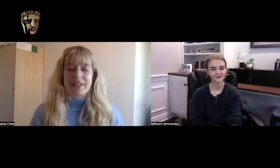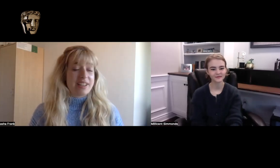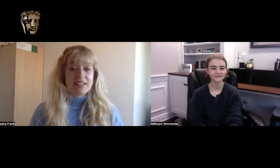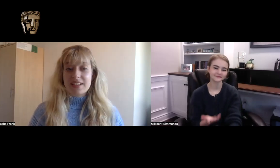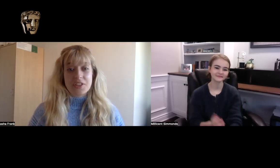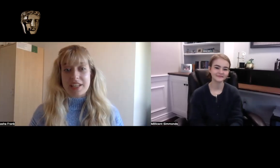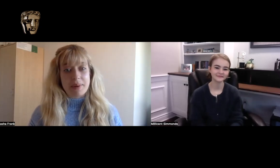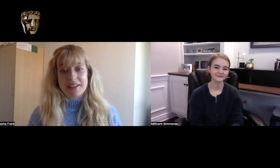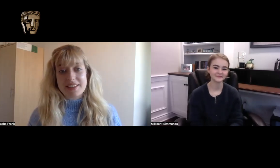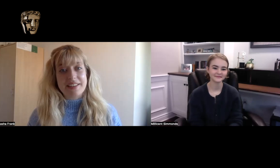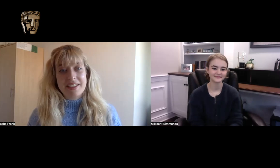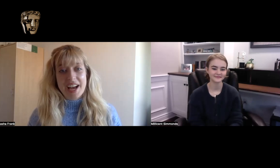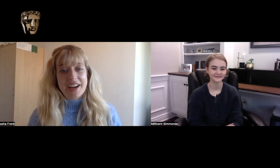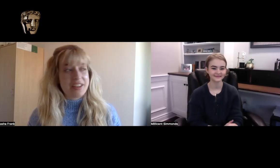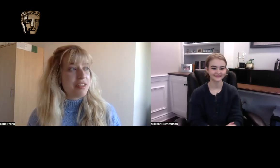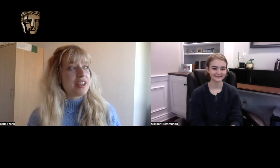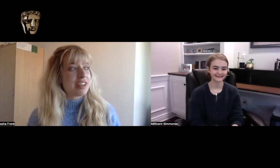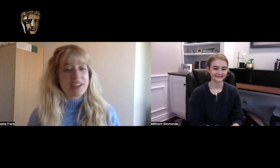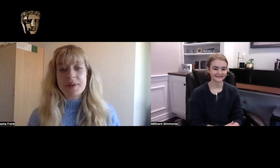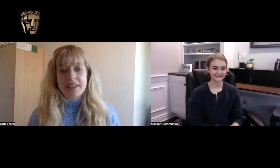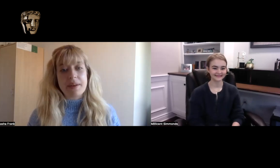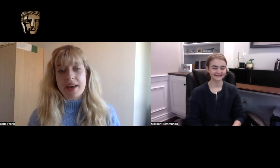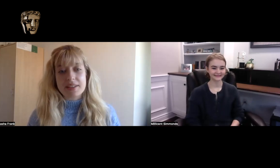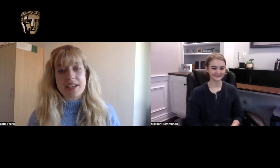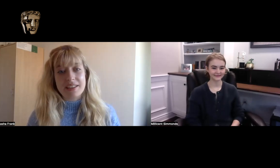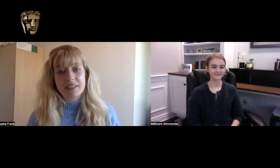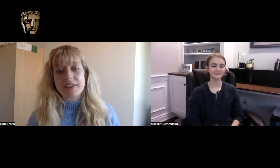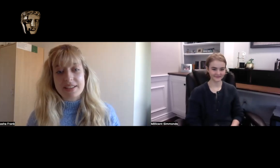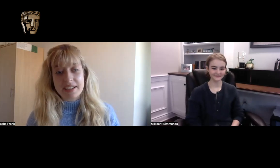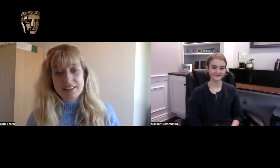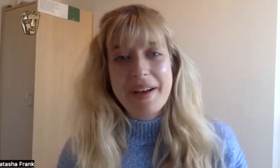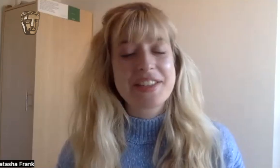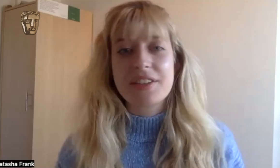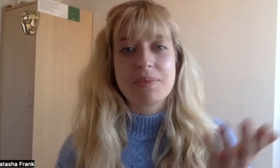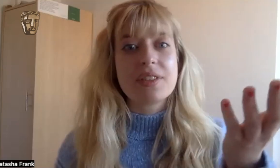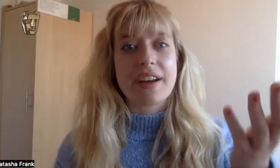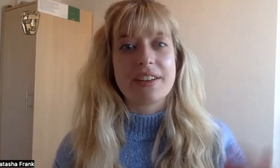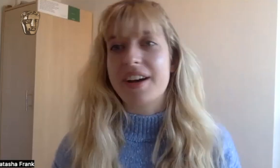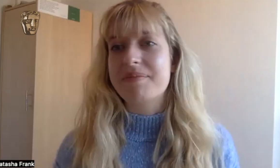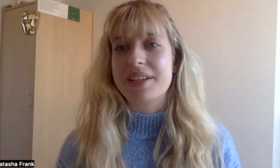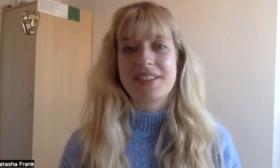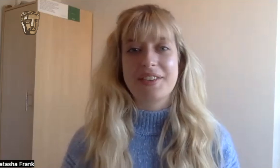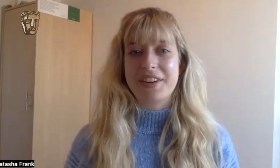goodness, such a tea person. I don't think I could go a day without tea, honestly. It's such a stereotype but it's so true.